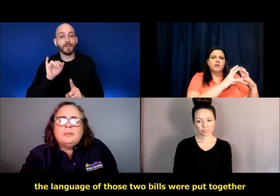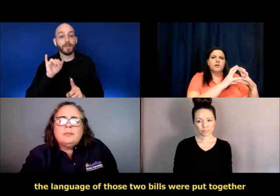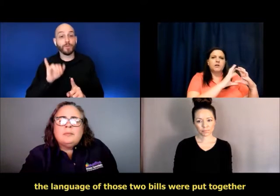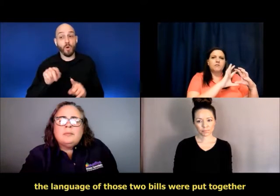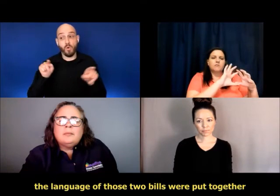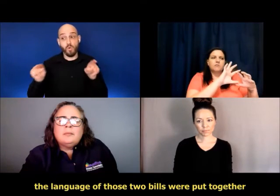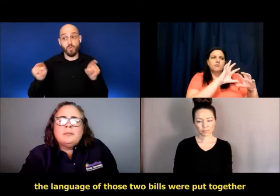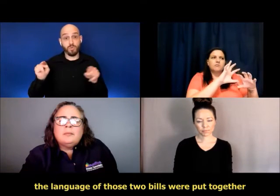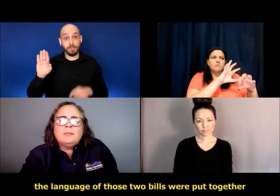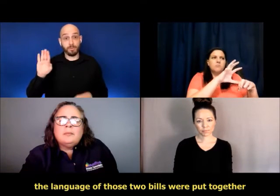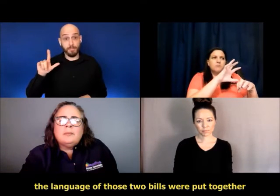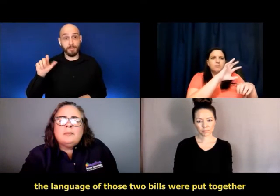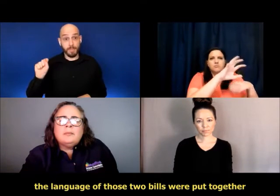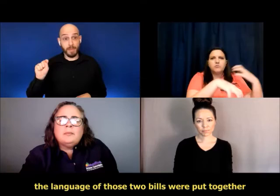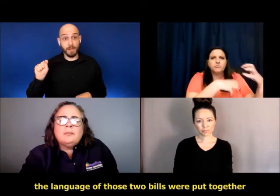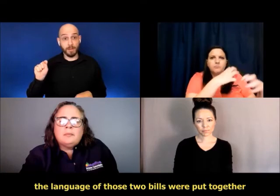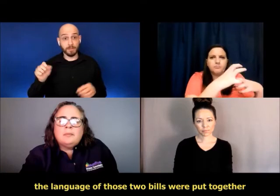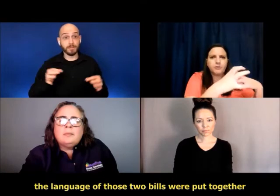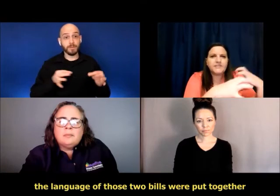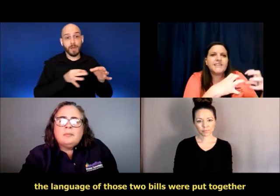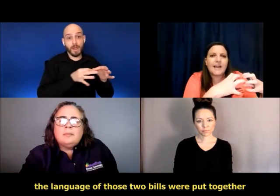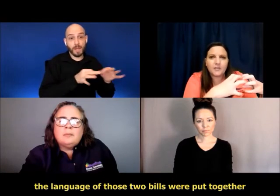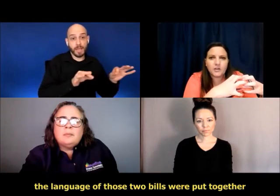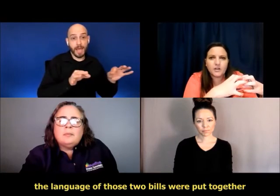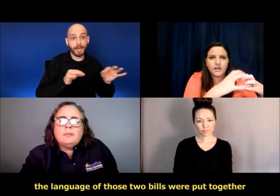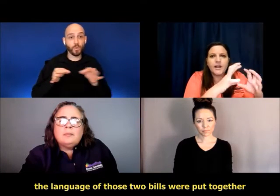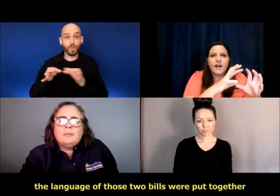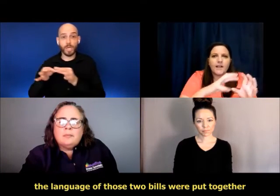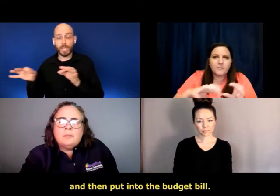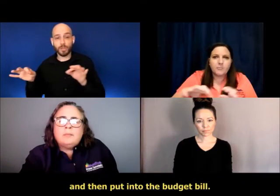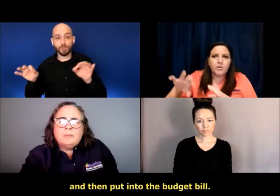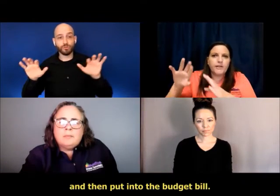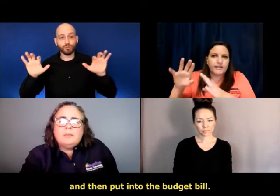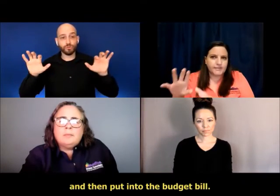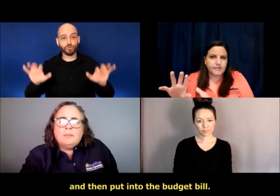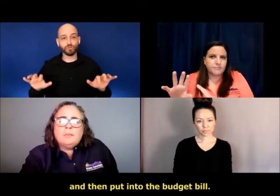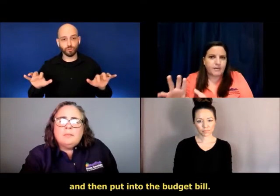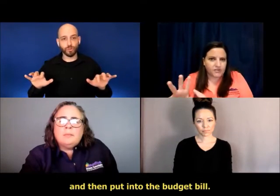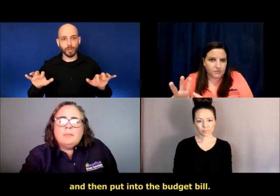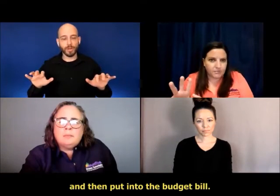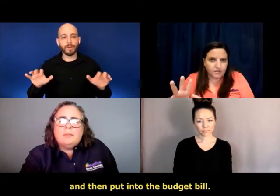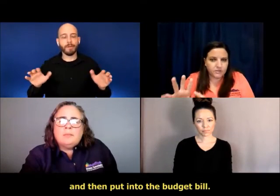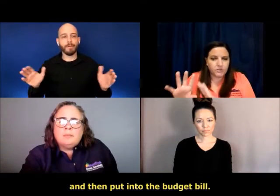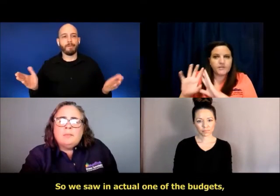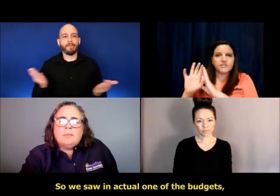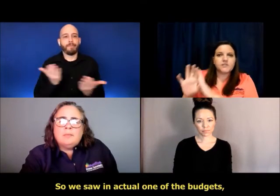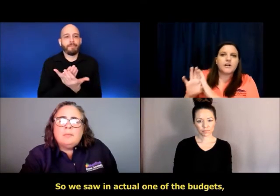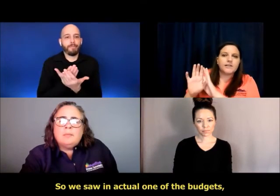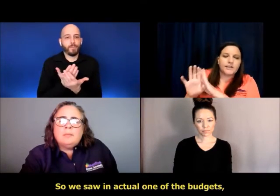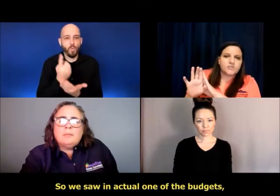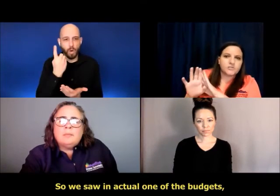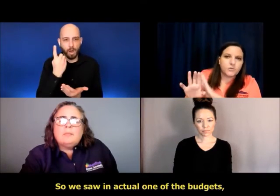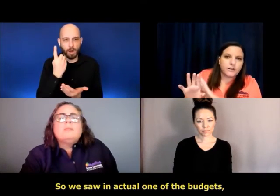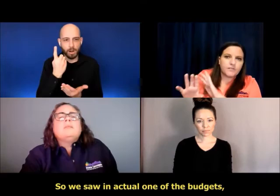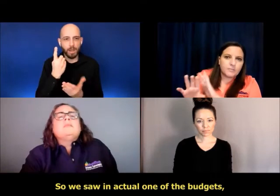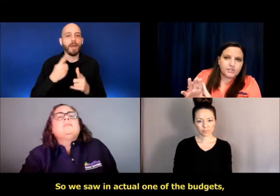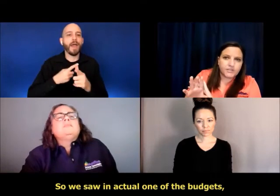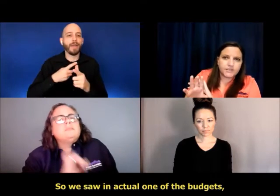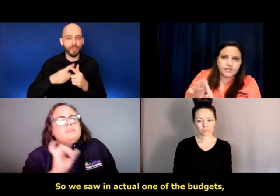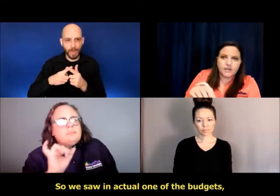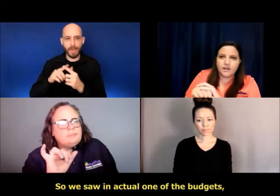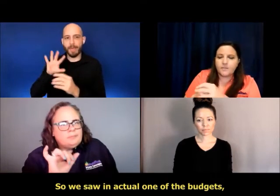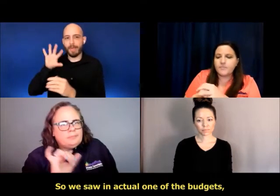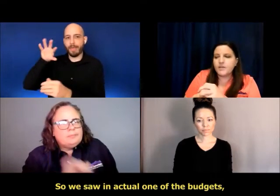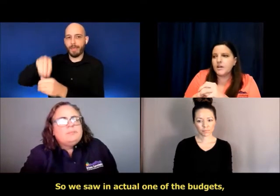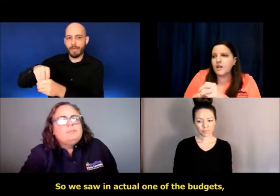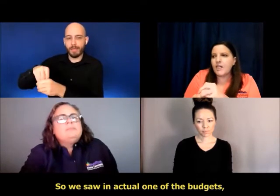bills were put together and then put into the budget bill. So we saw an actual, one of the